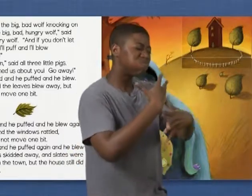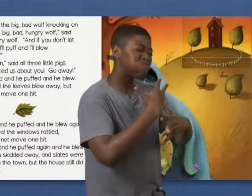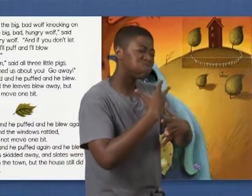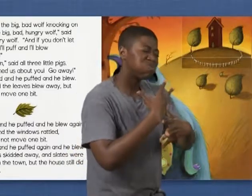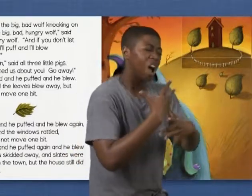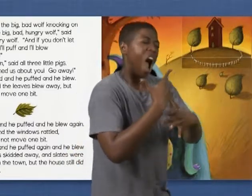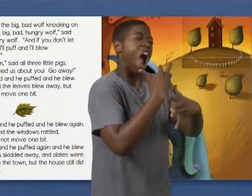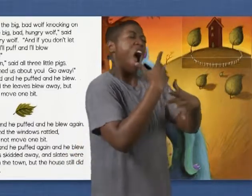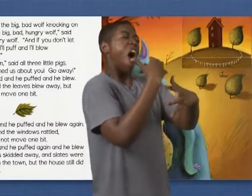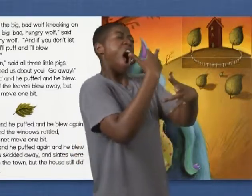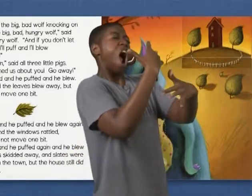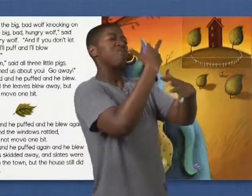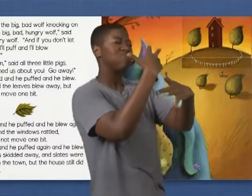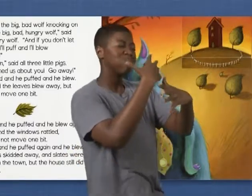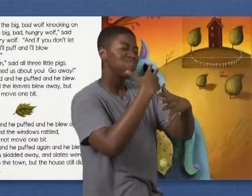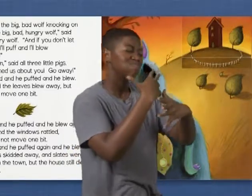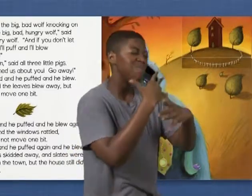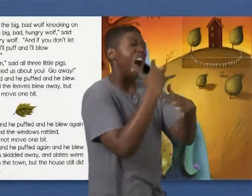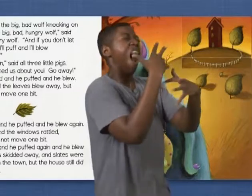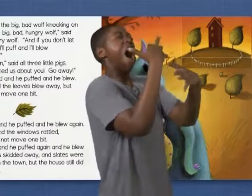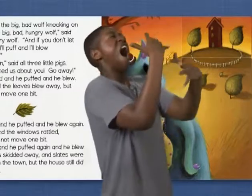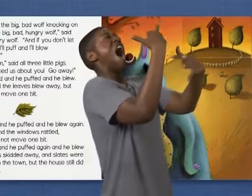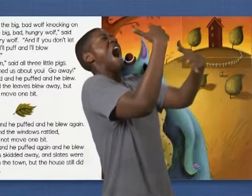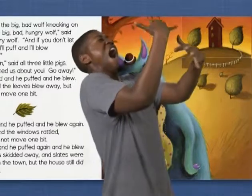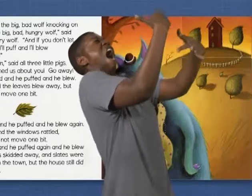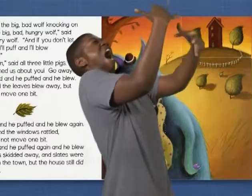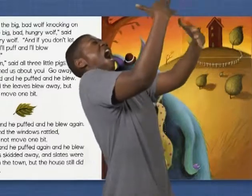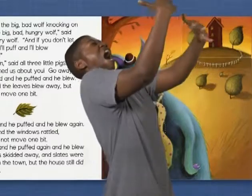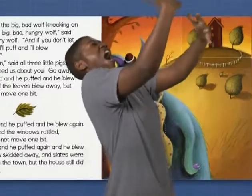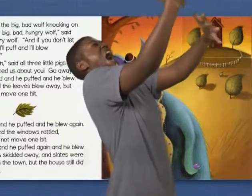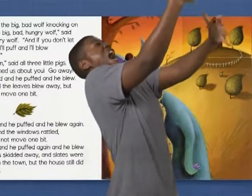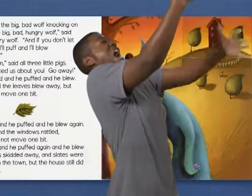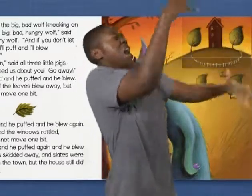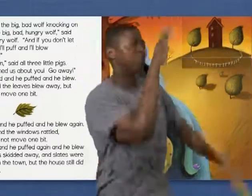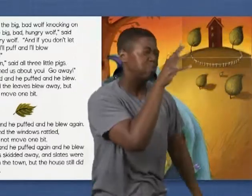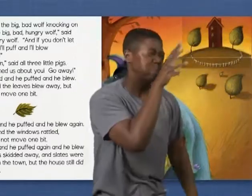The wolf huffed and he puffed and he blew again.